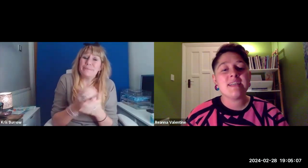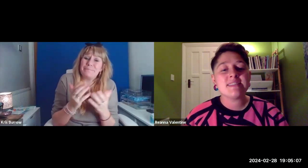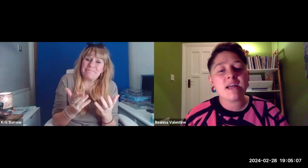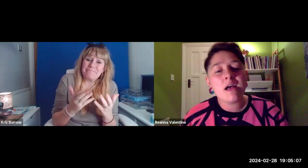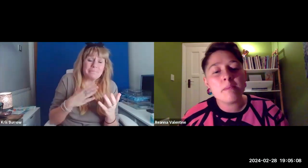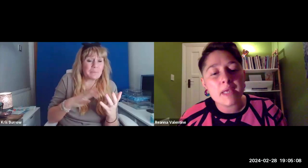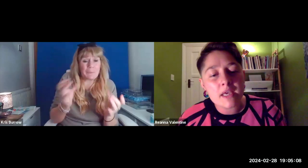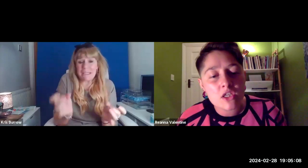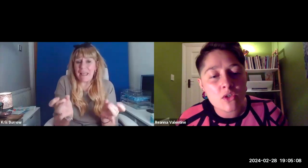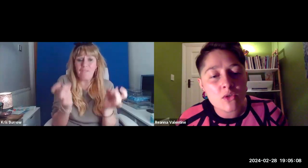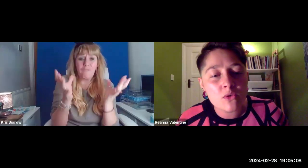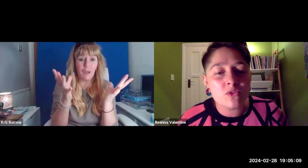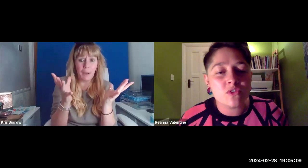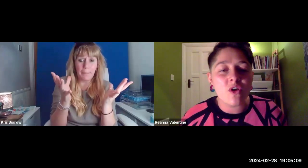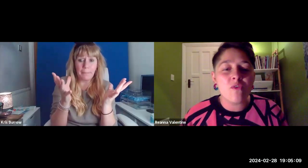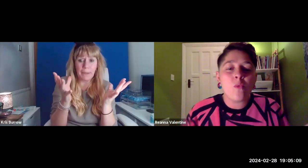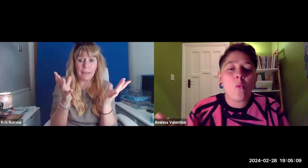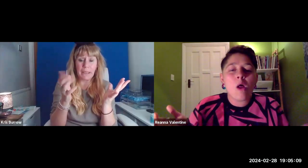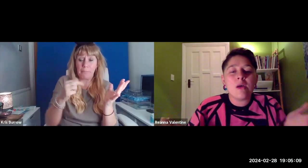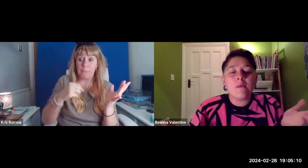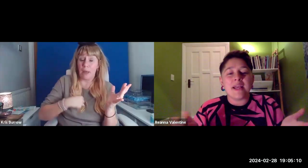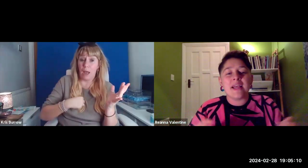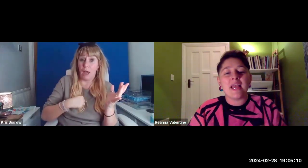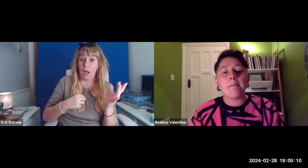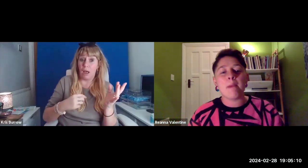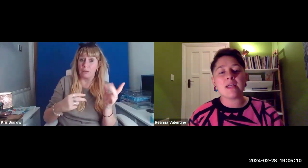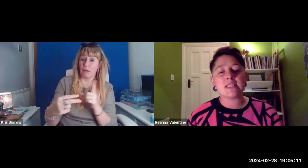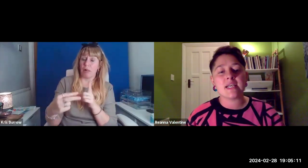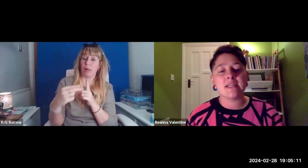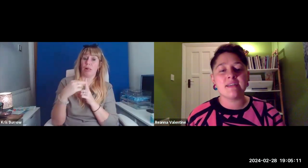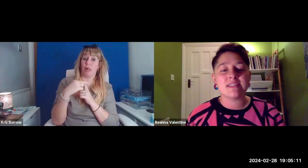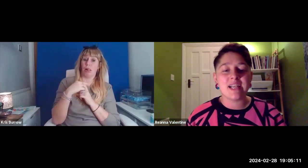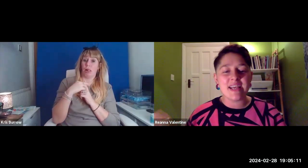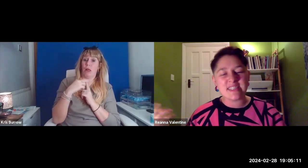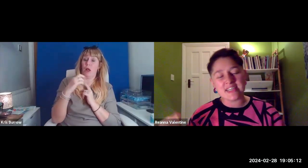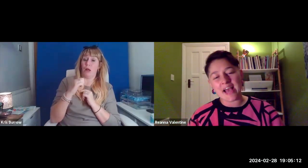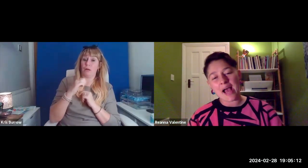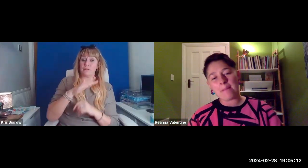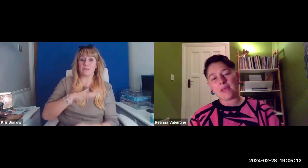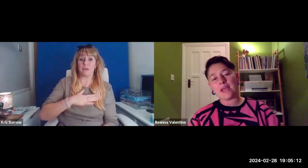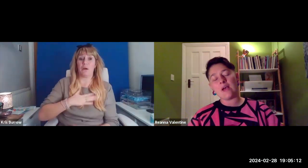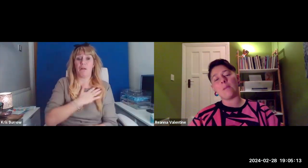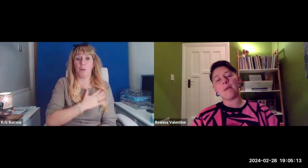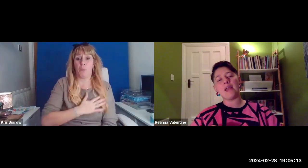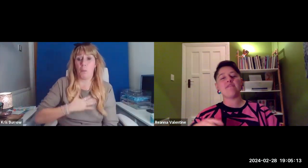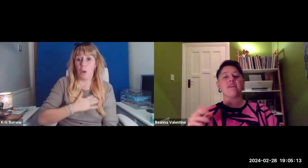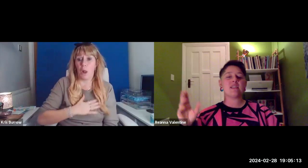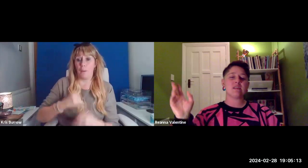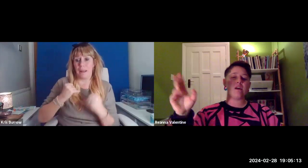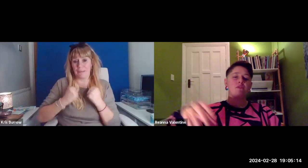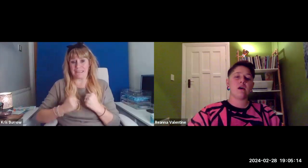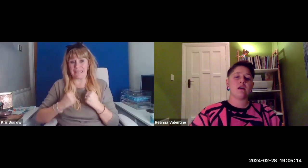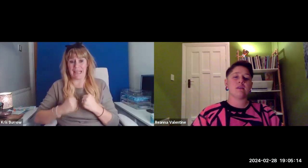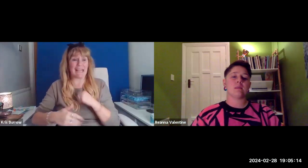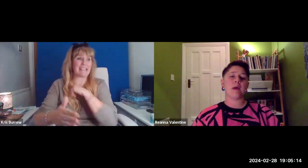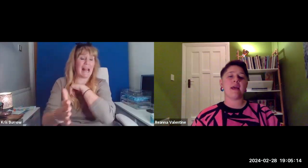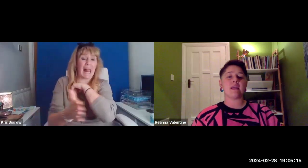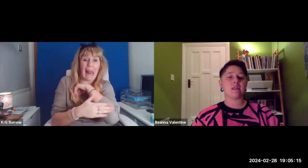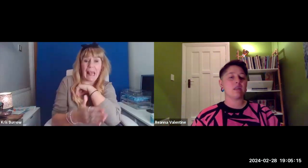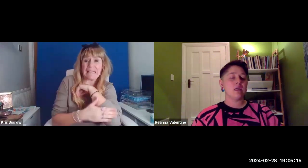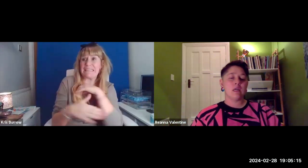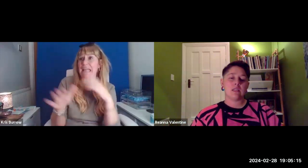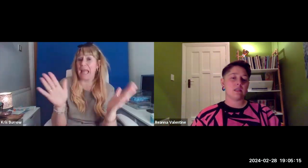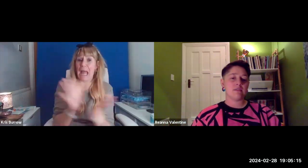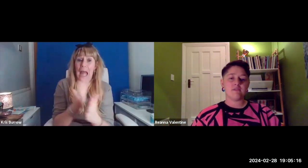Lest I be accused of wallowing in my sickness, lazy, happy on benefits, I've heard the